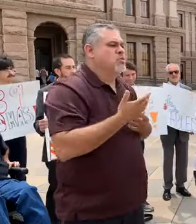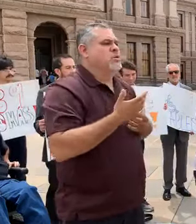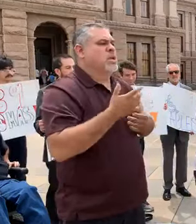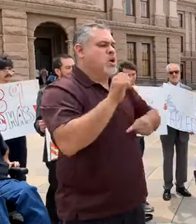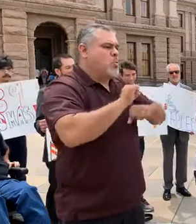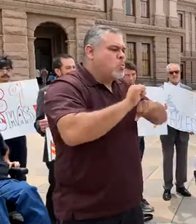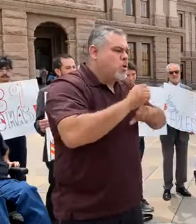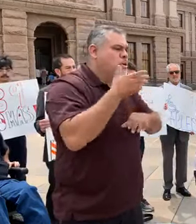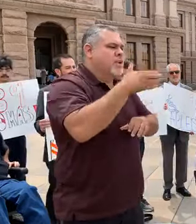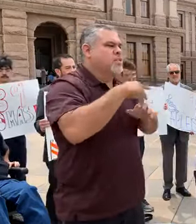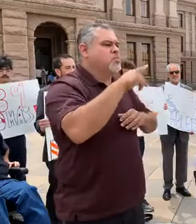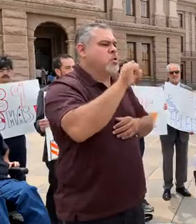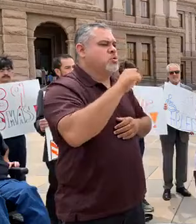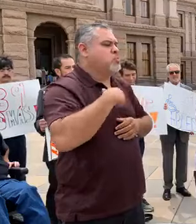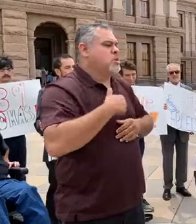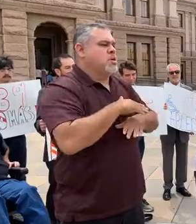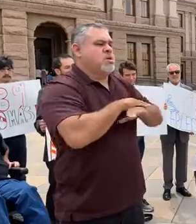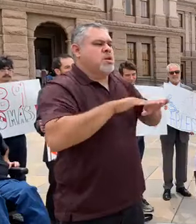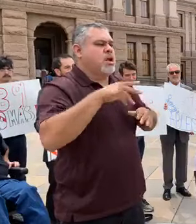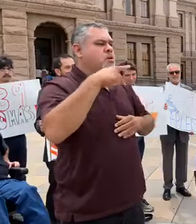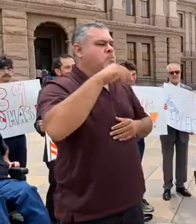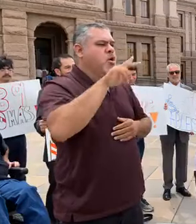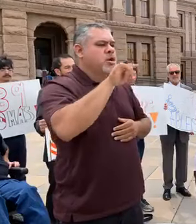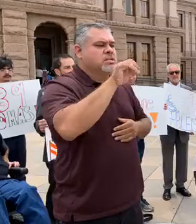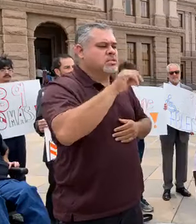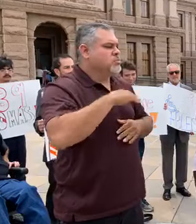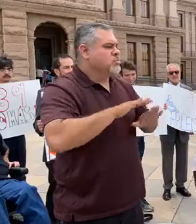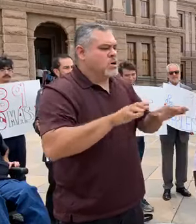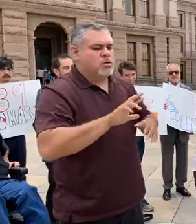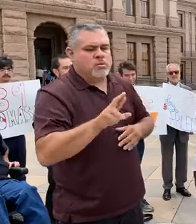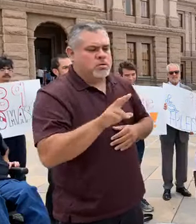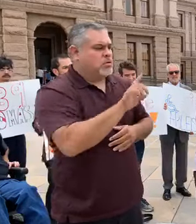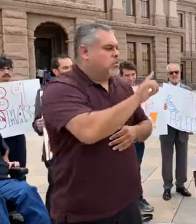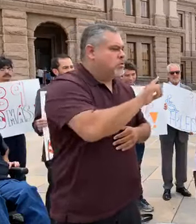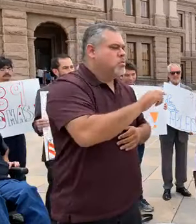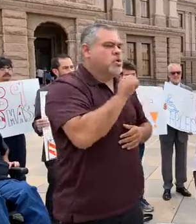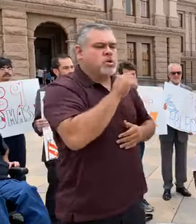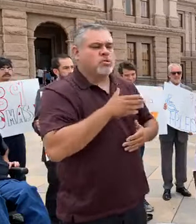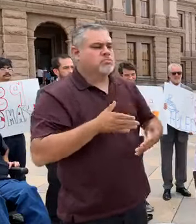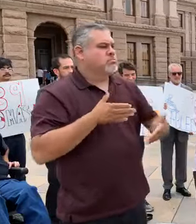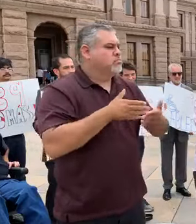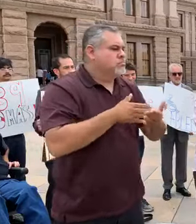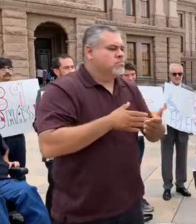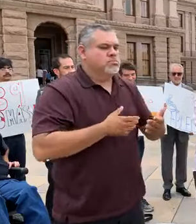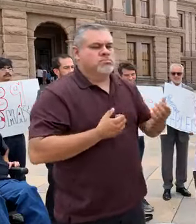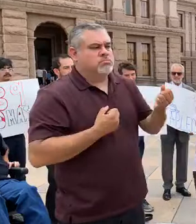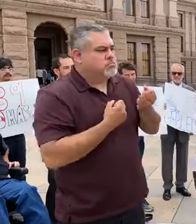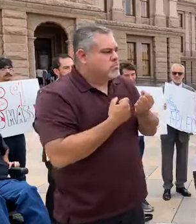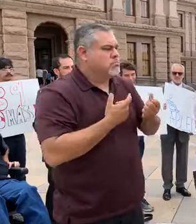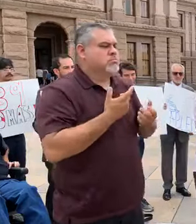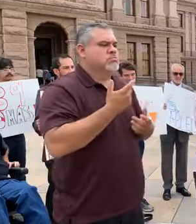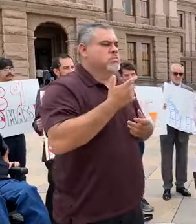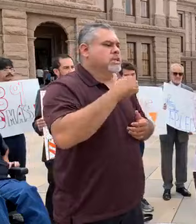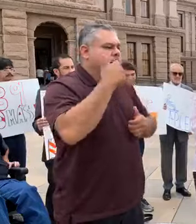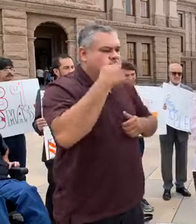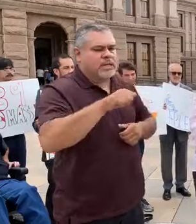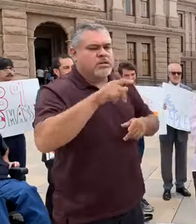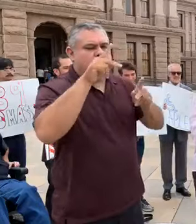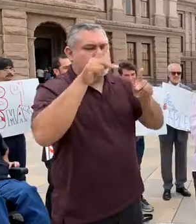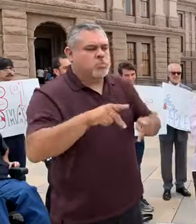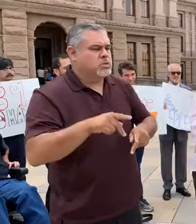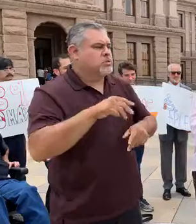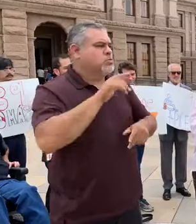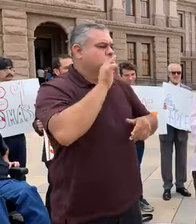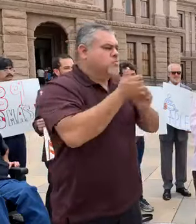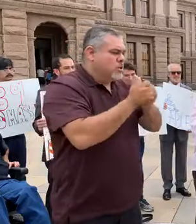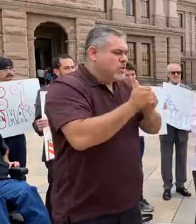We are nonpartisan. We never support or oppose parties or candidates. And we thank the organizations